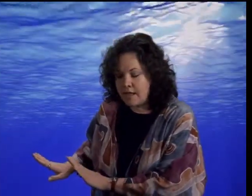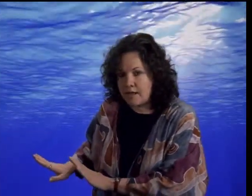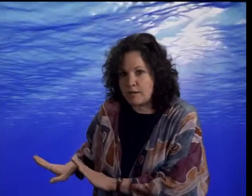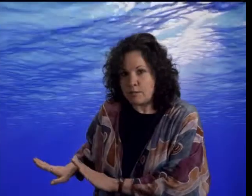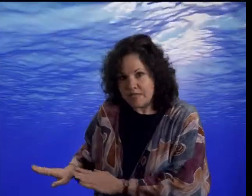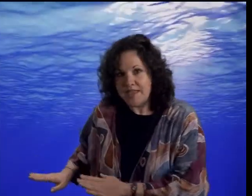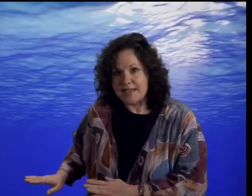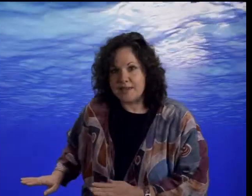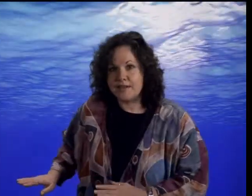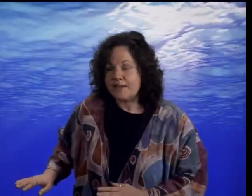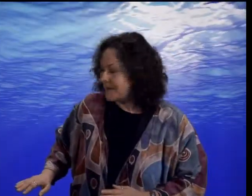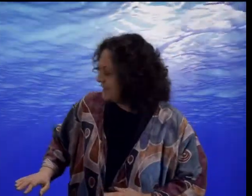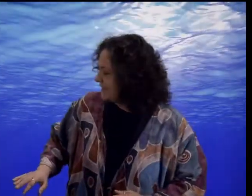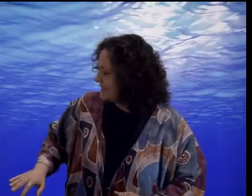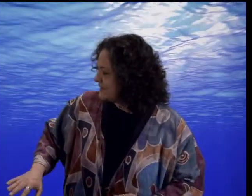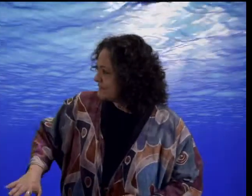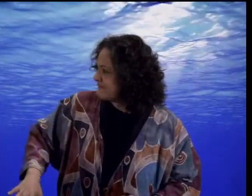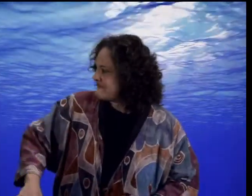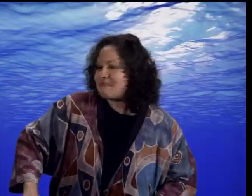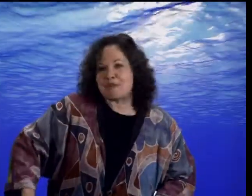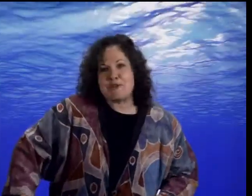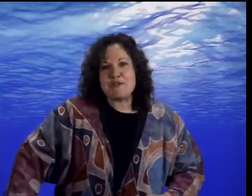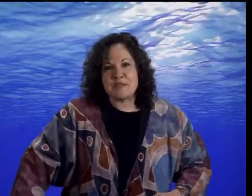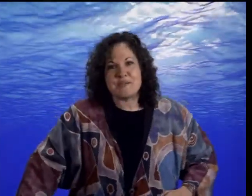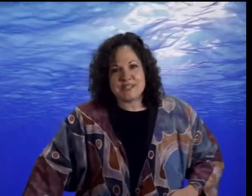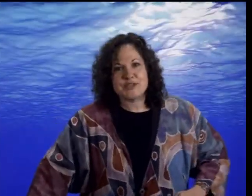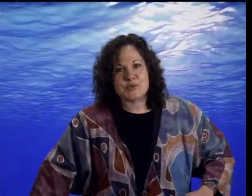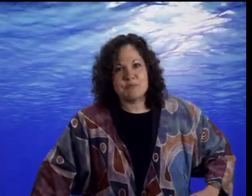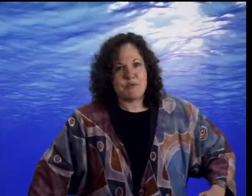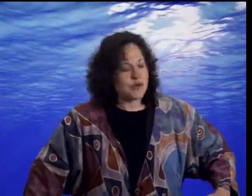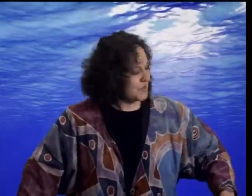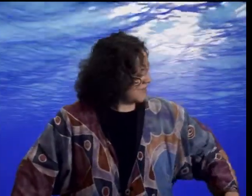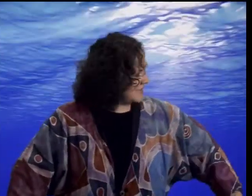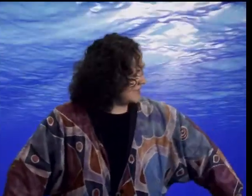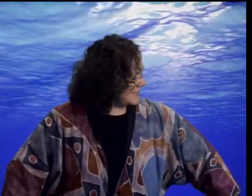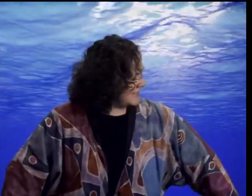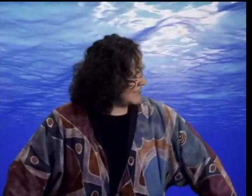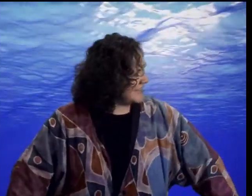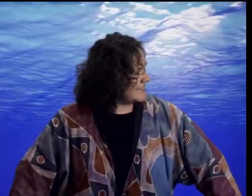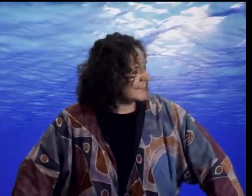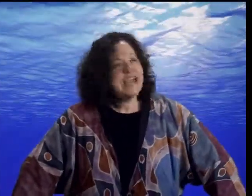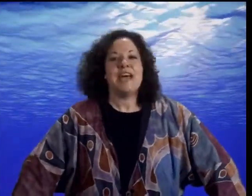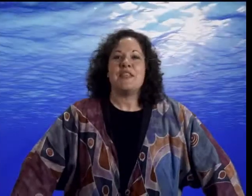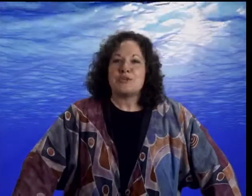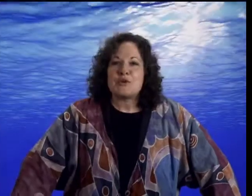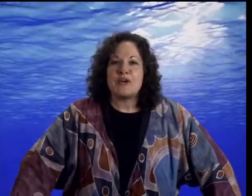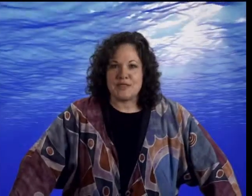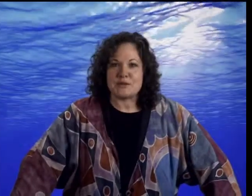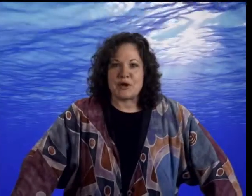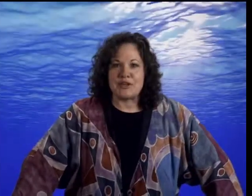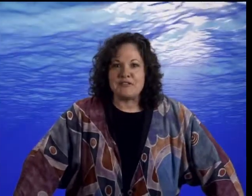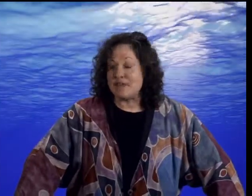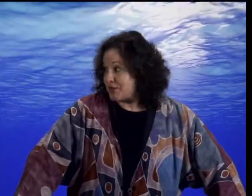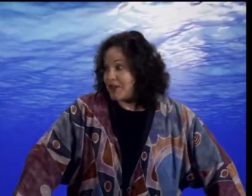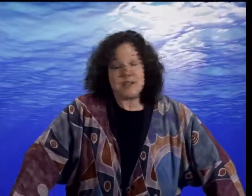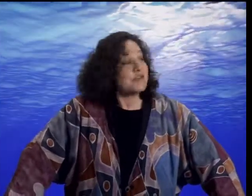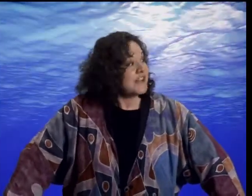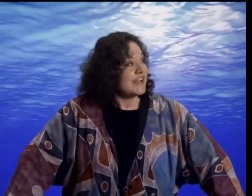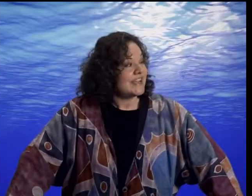But then, a few of them did swim forward and they joined the sparkling fish on either side